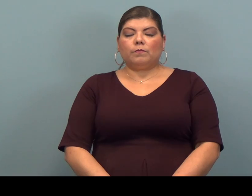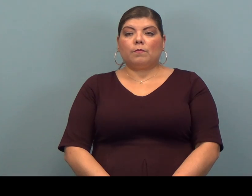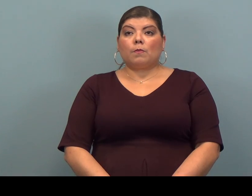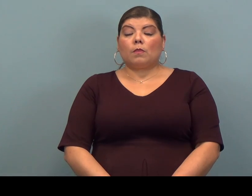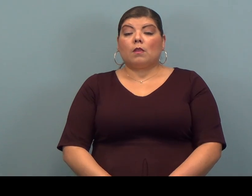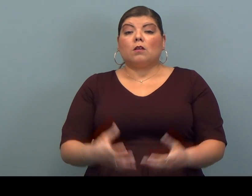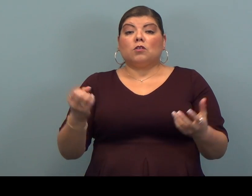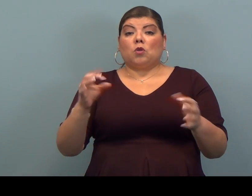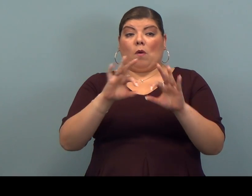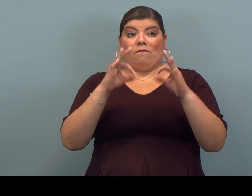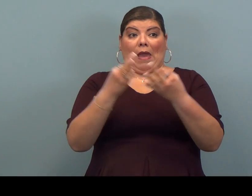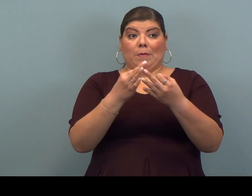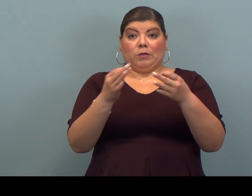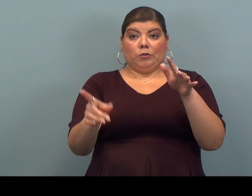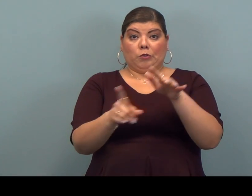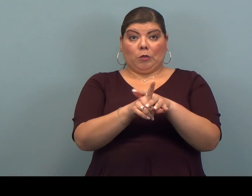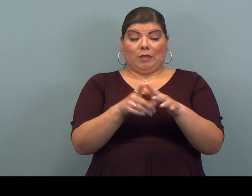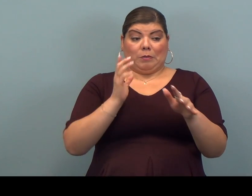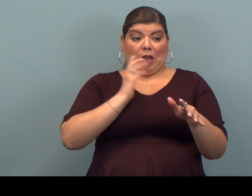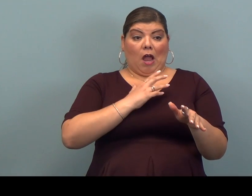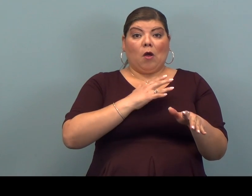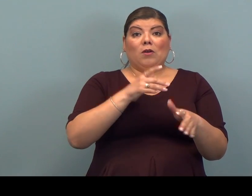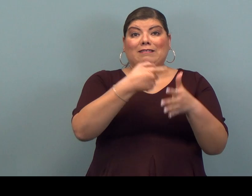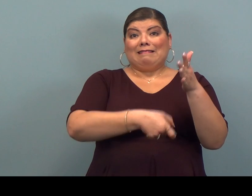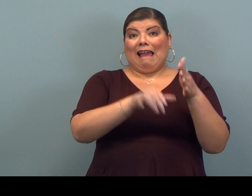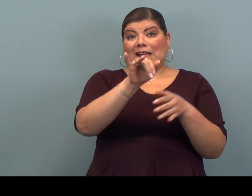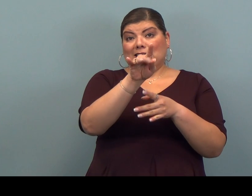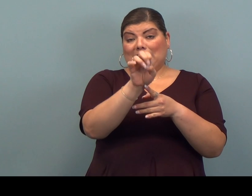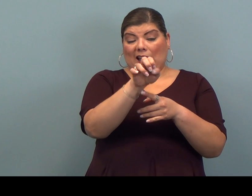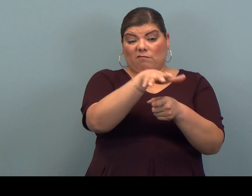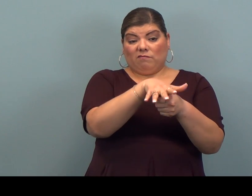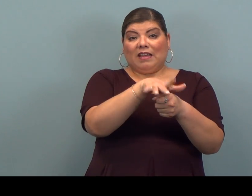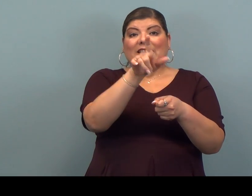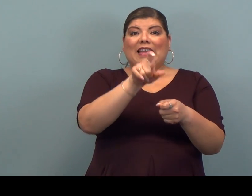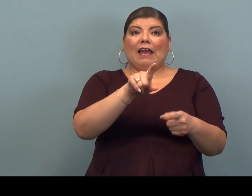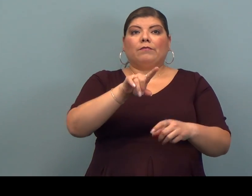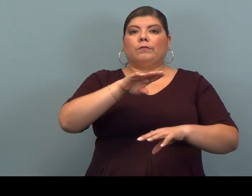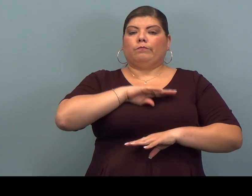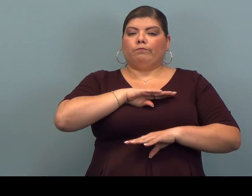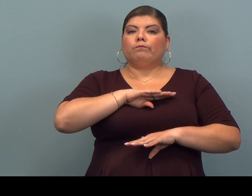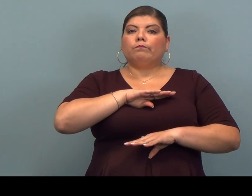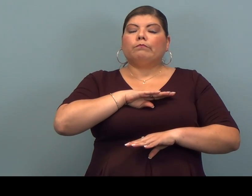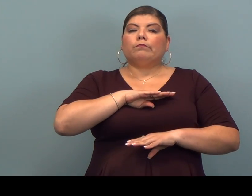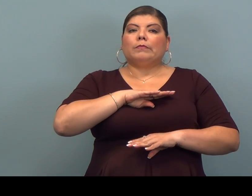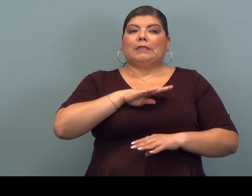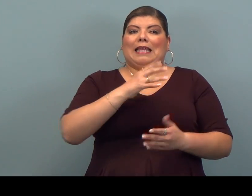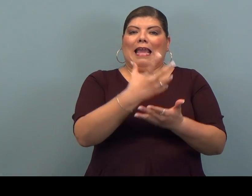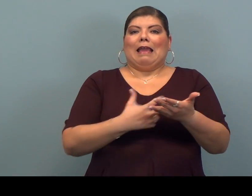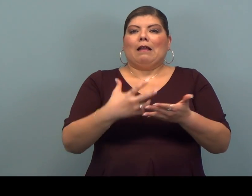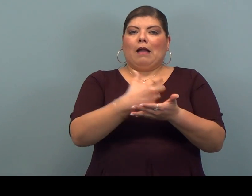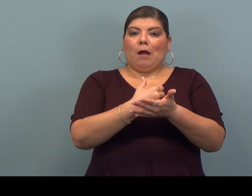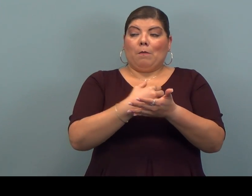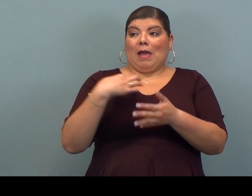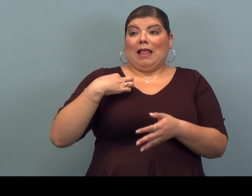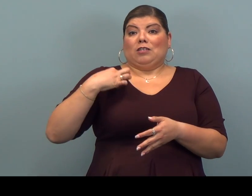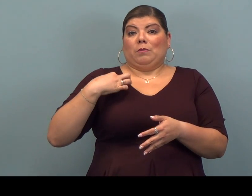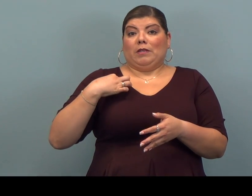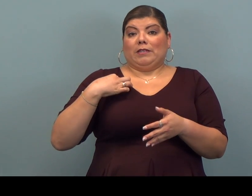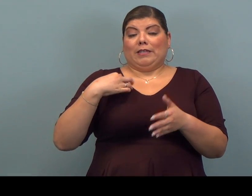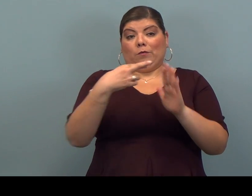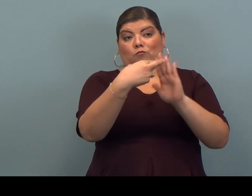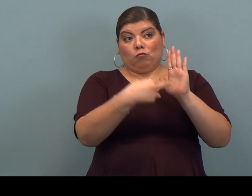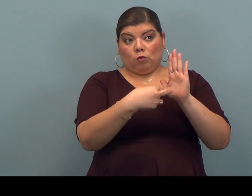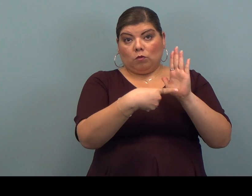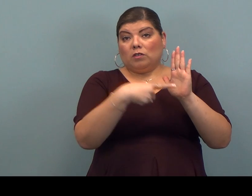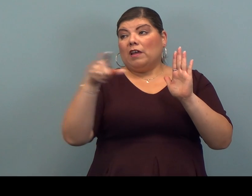So a family that comes to our tax site has to meet income eligibility guidelines. An individual